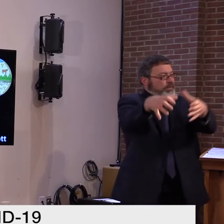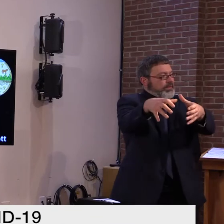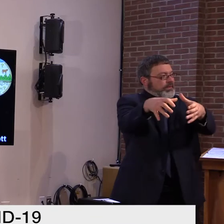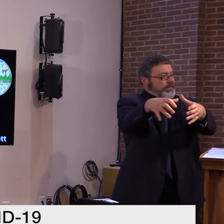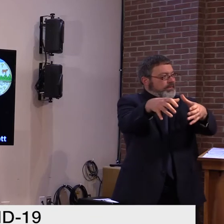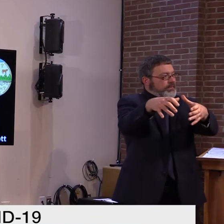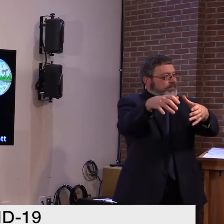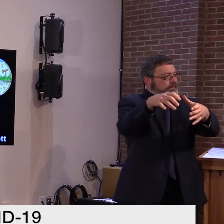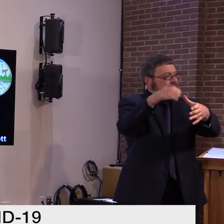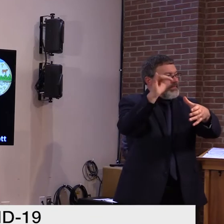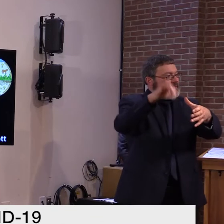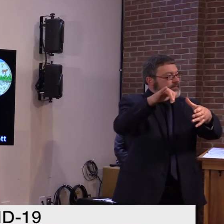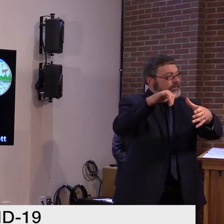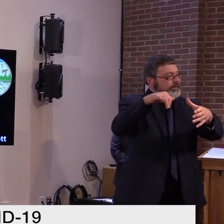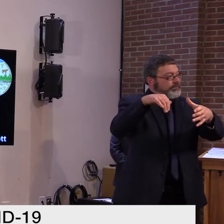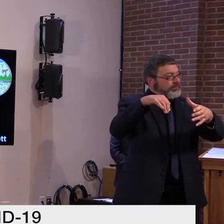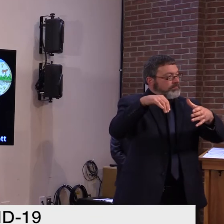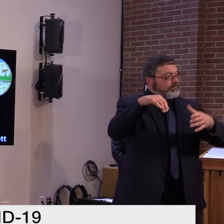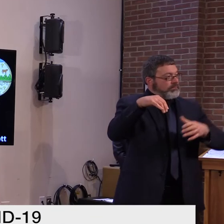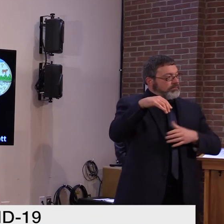He owns an auto service shop.